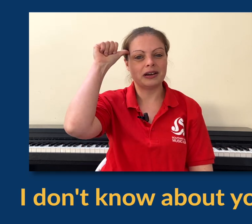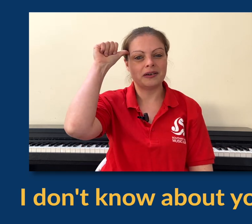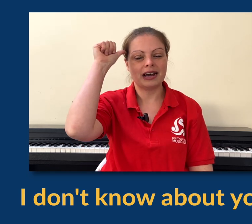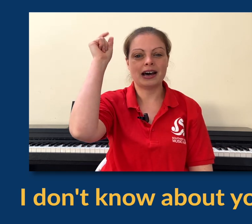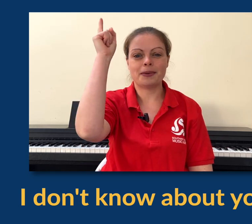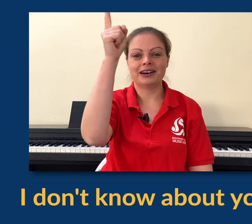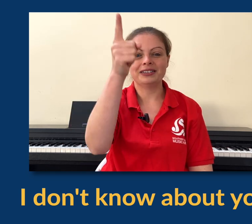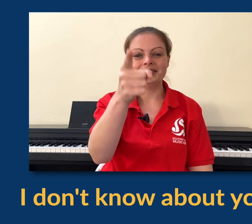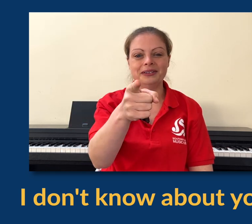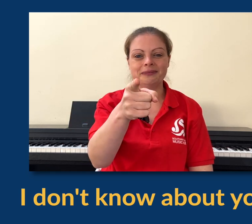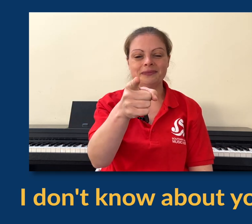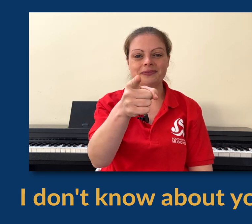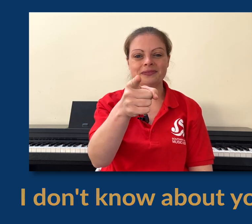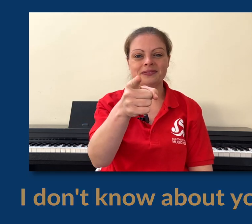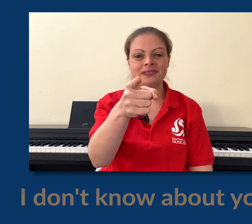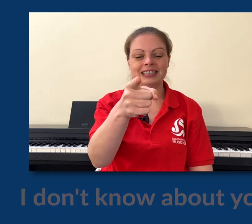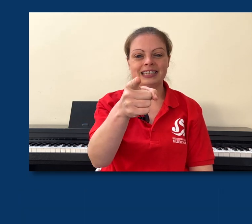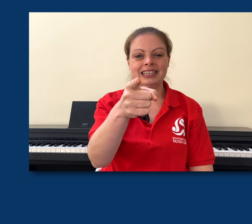know about you.